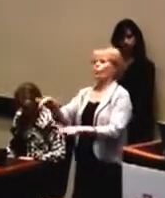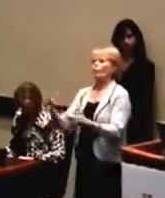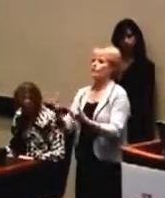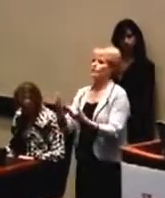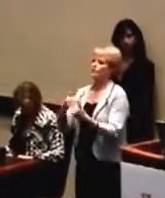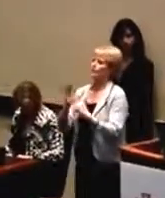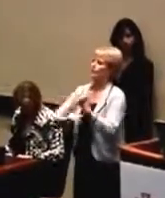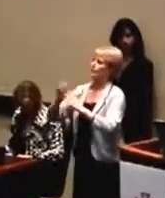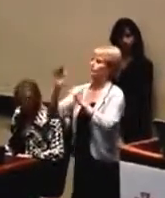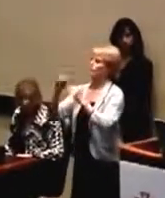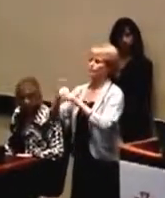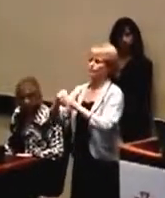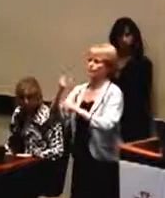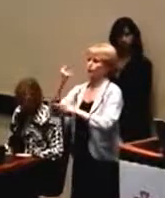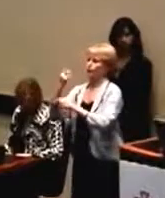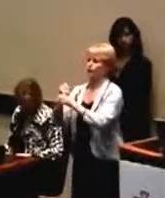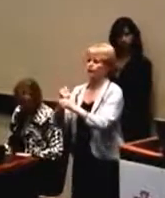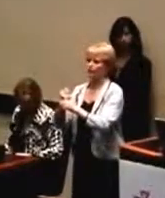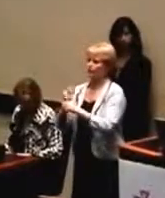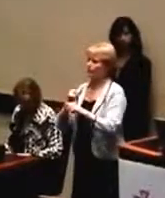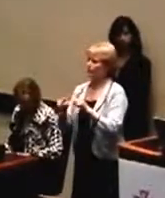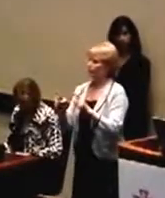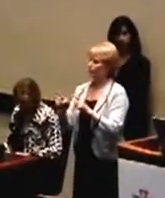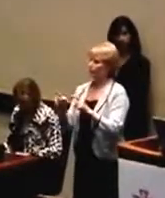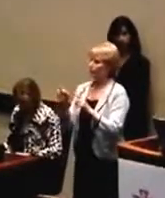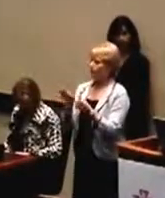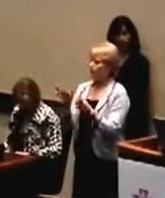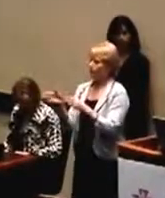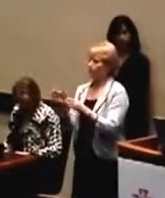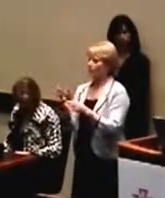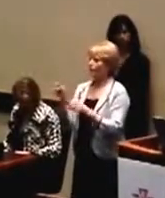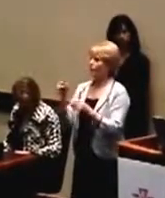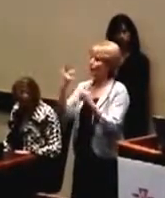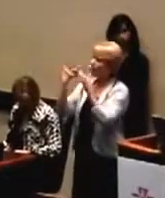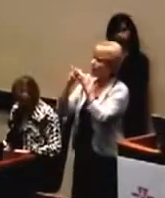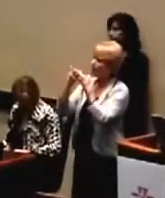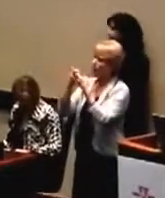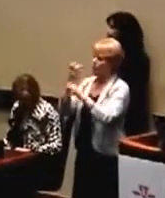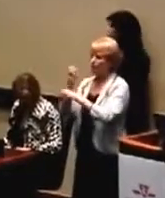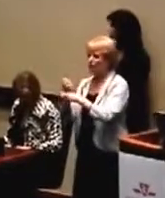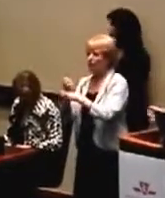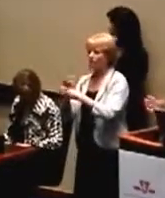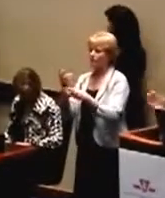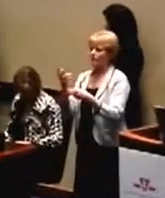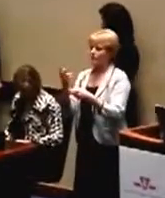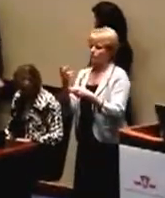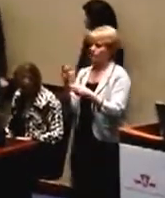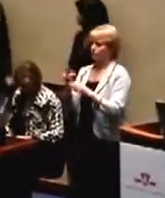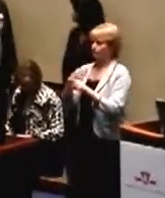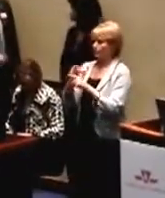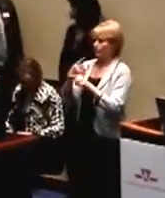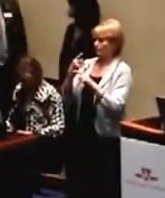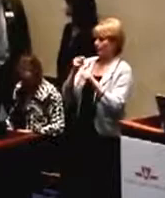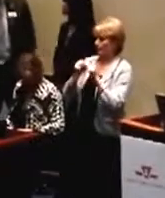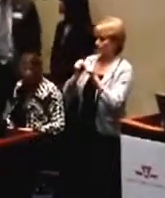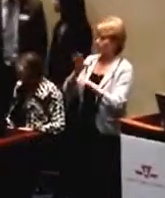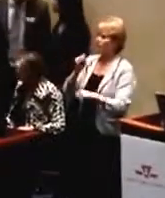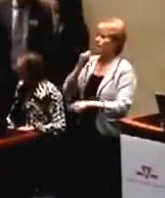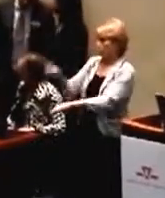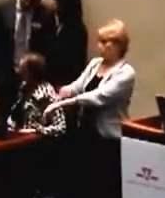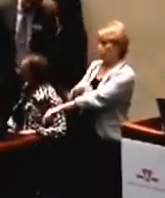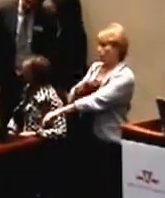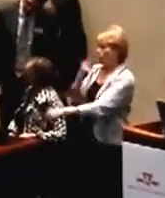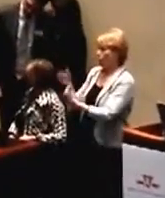by now, probably built within, say, two years. But we have had problems with utilities, and we've also had to maintain the bus streets. It's gone on too long.